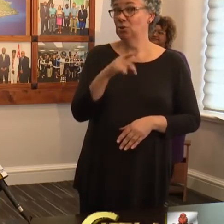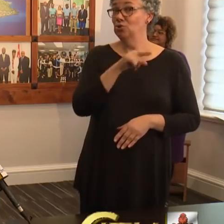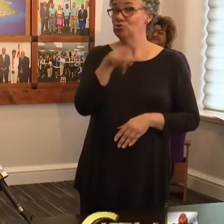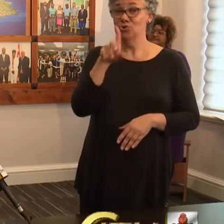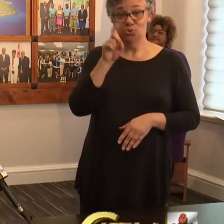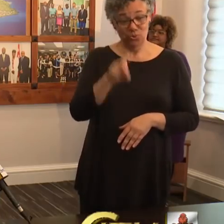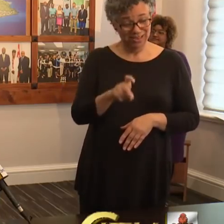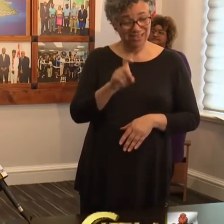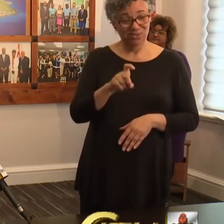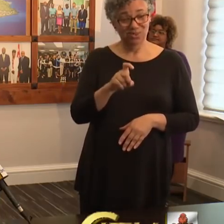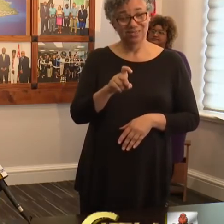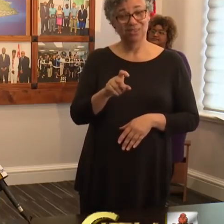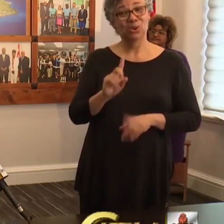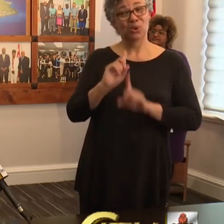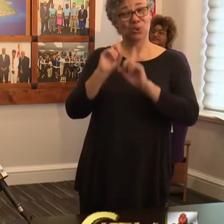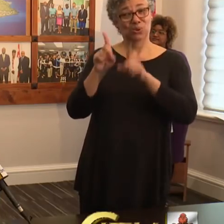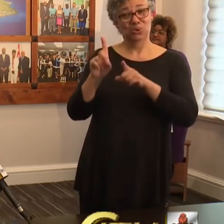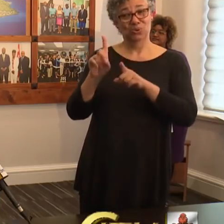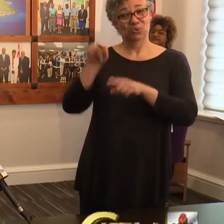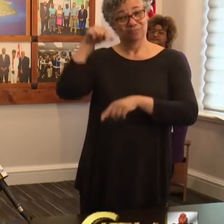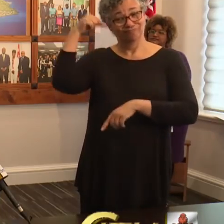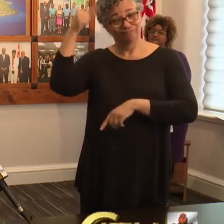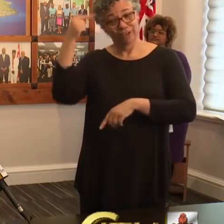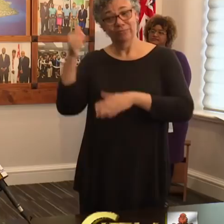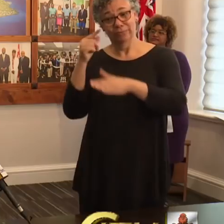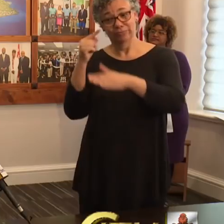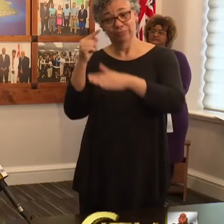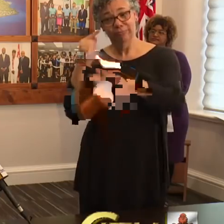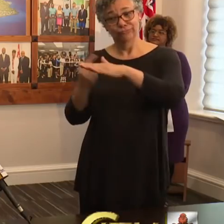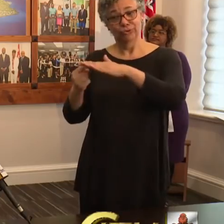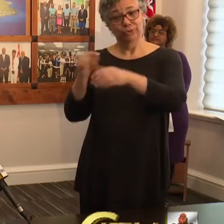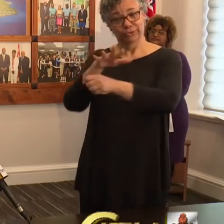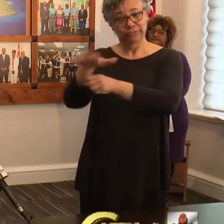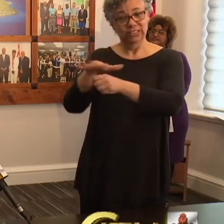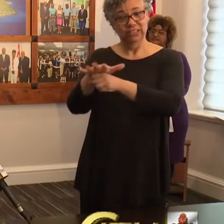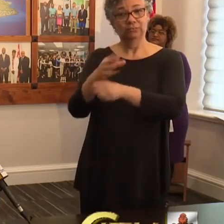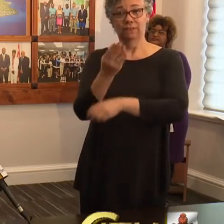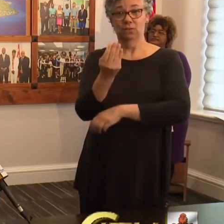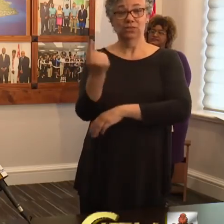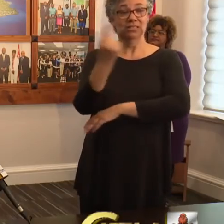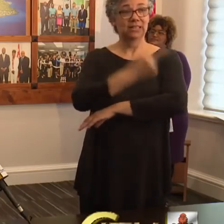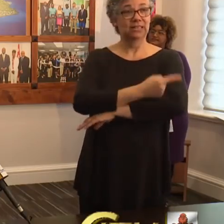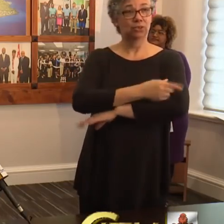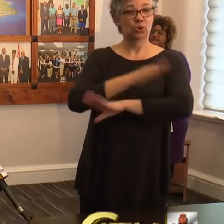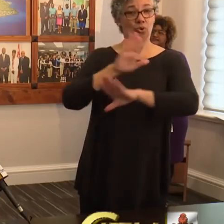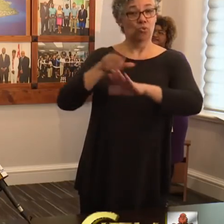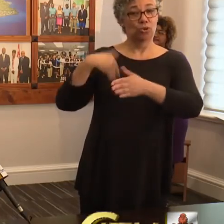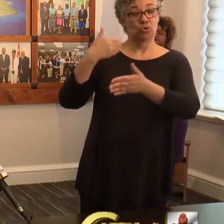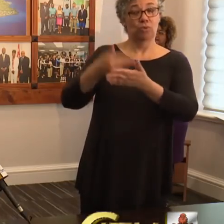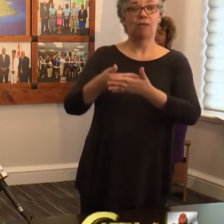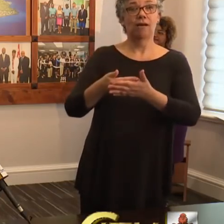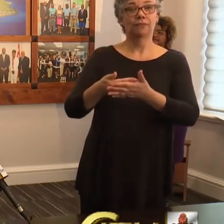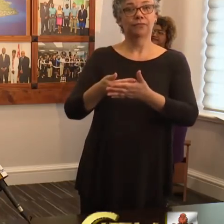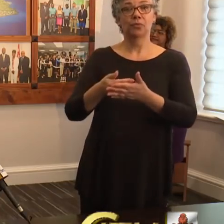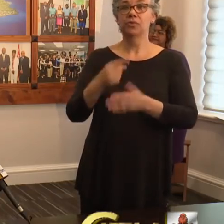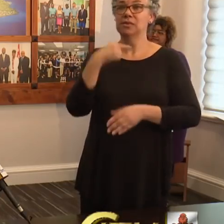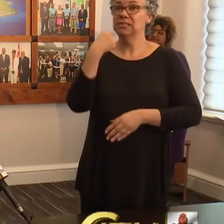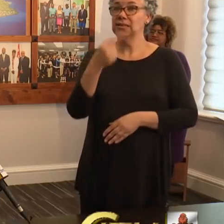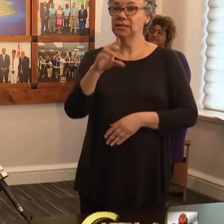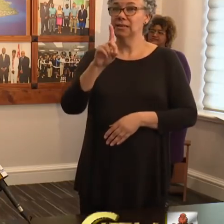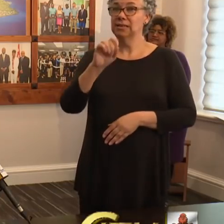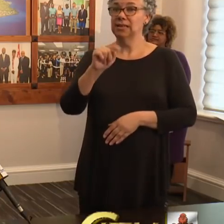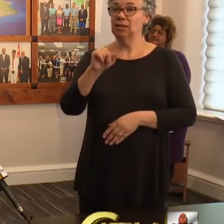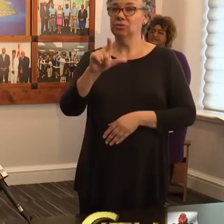required to be in a government quarantine facility for four days upon arrival and we have been informed that Delta